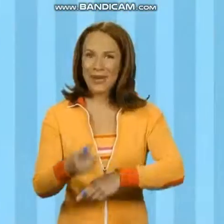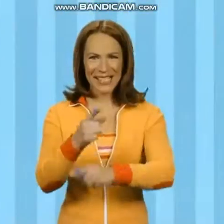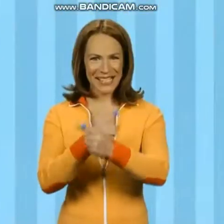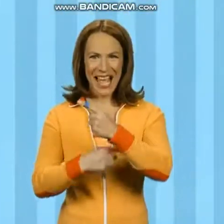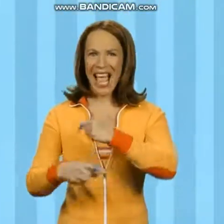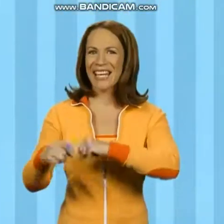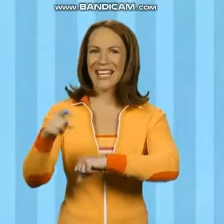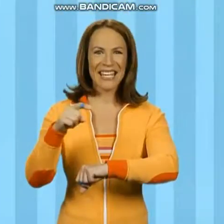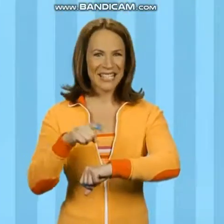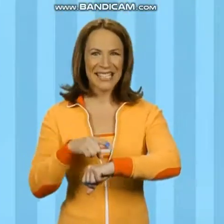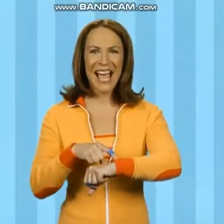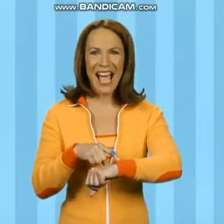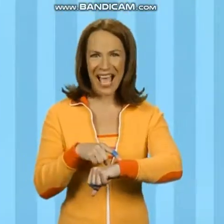signing time